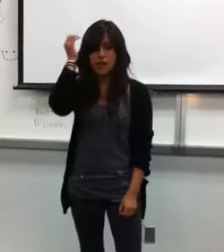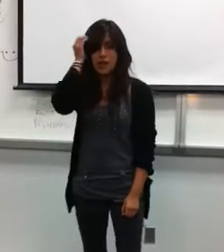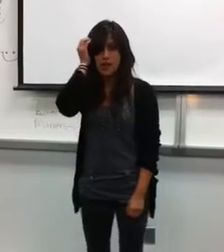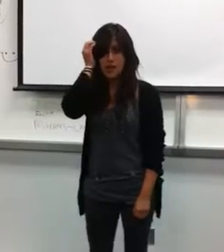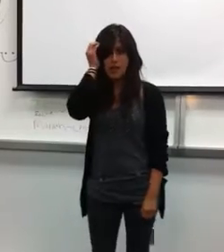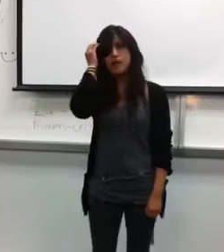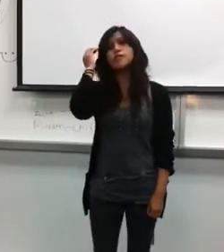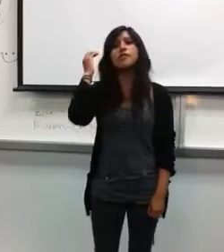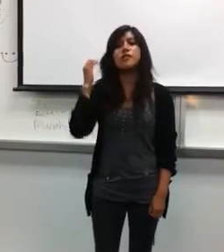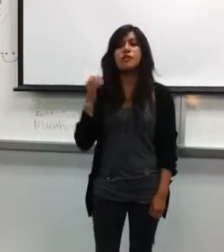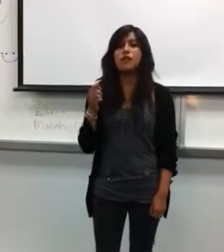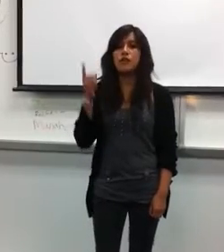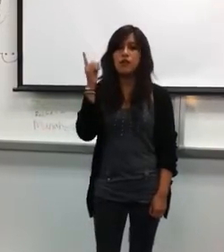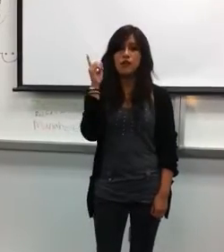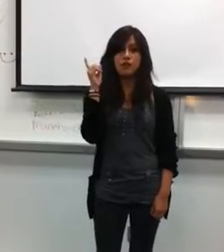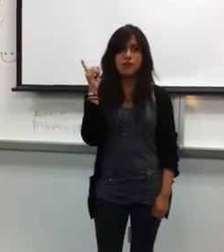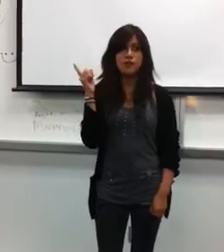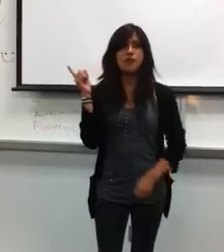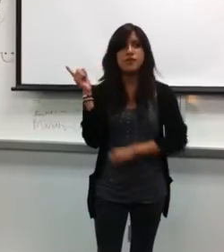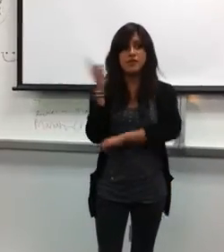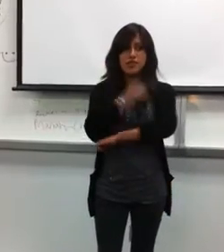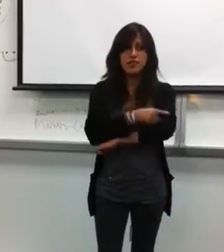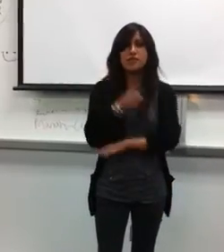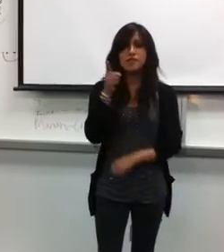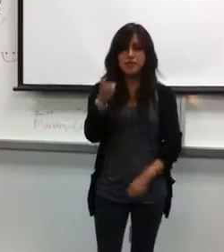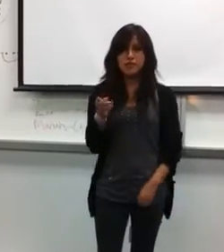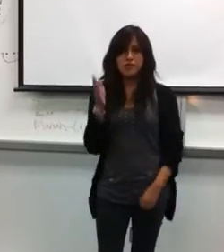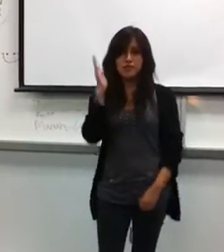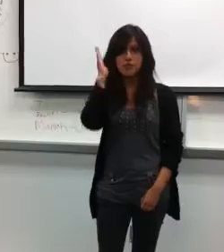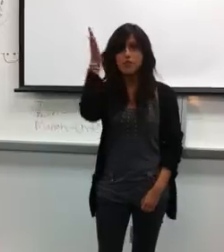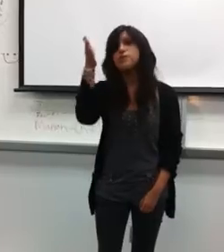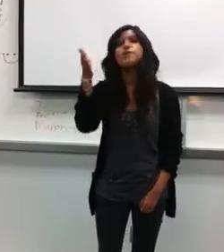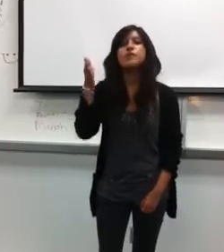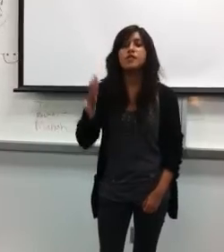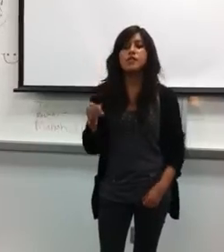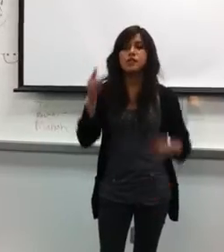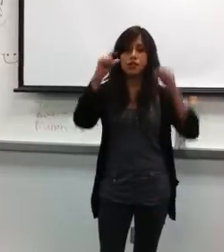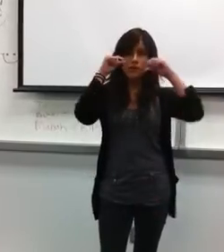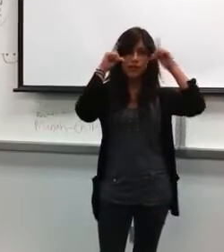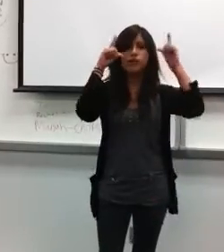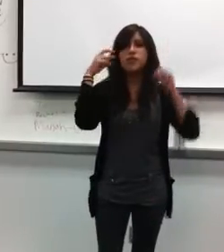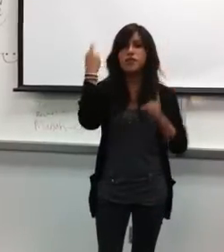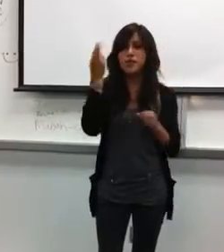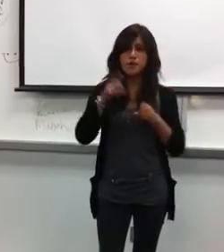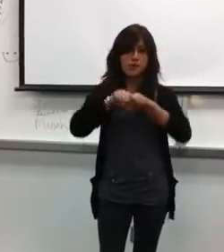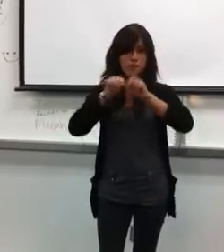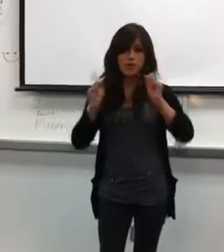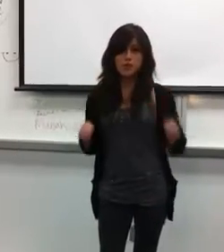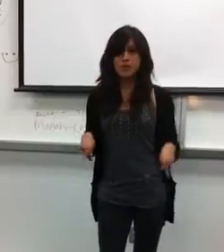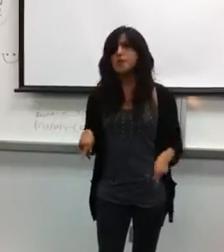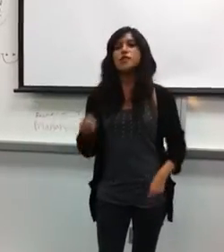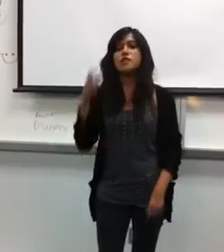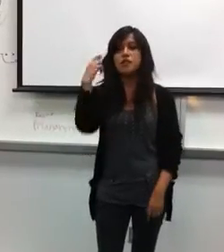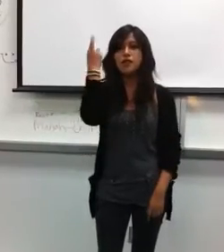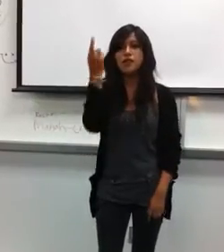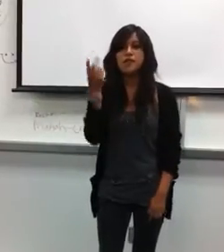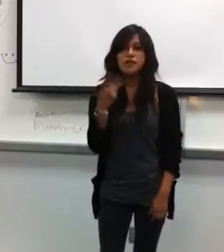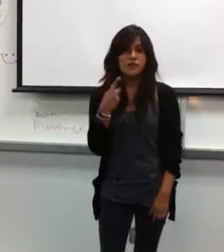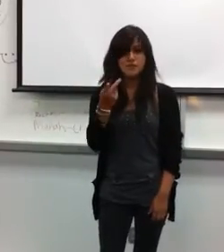And I know, someday you will. Wake up and celebrate it. I'll be